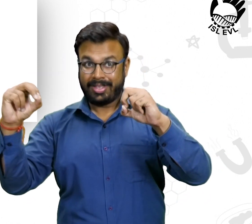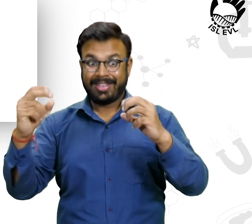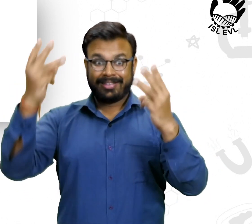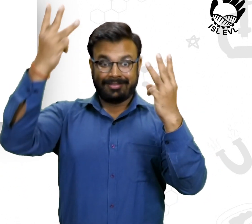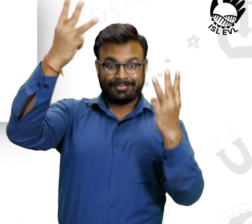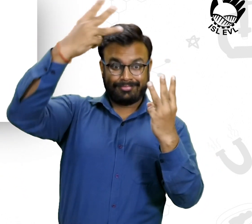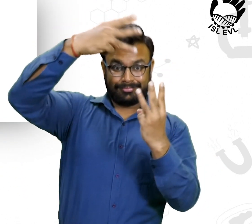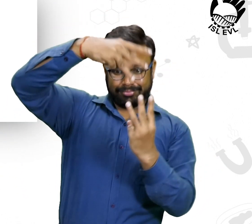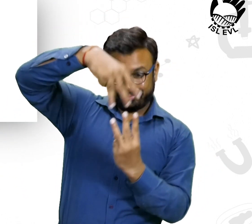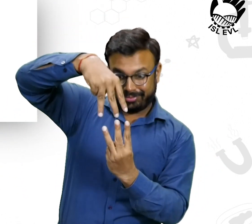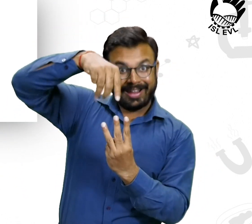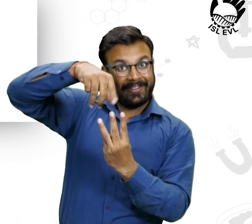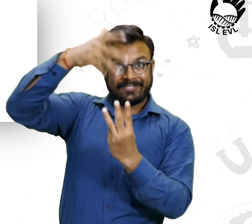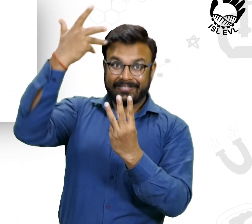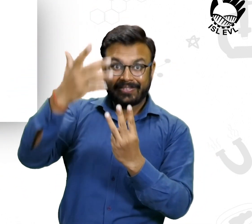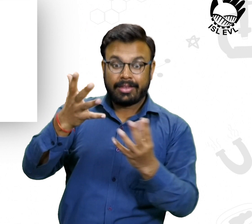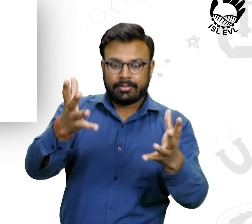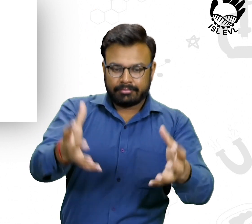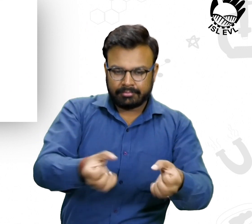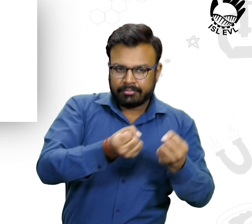tRNA to the ribosome.